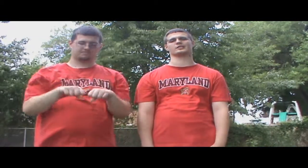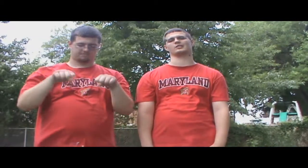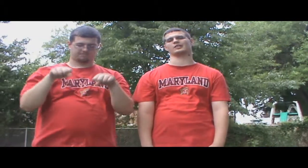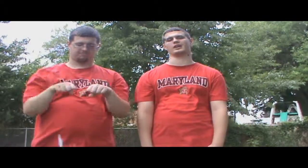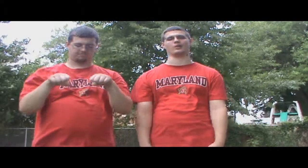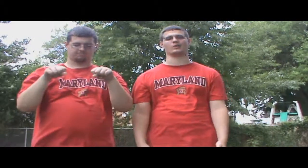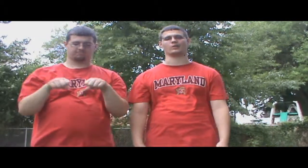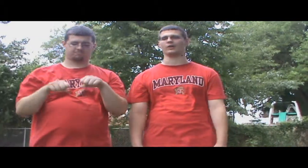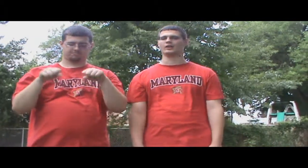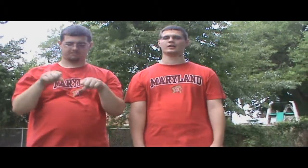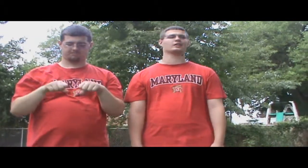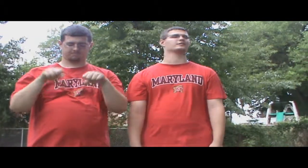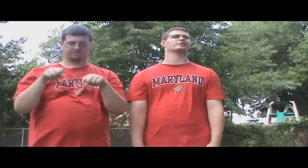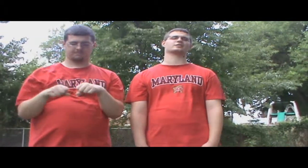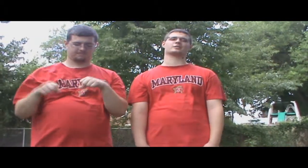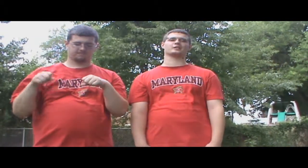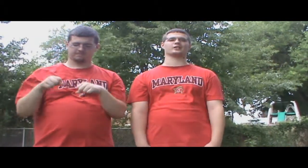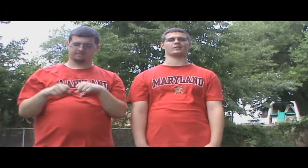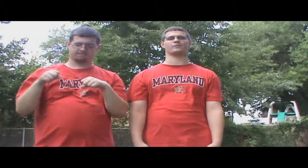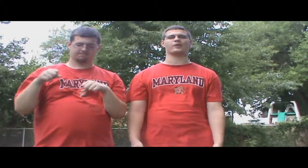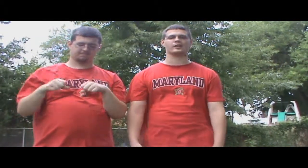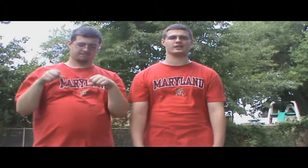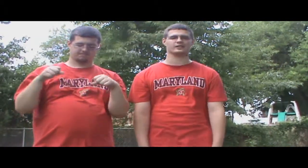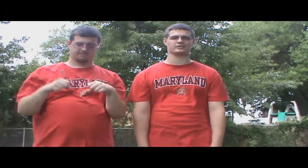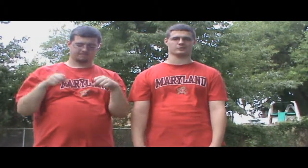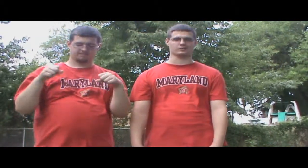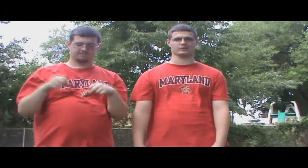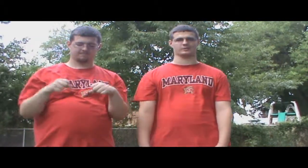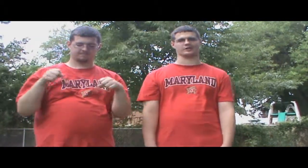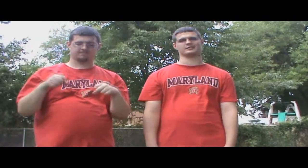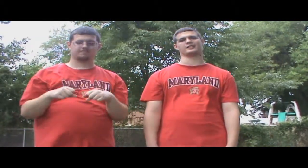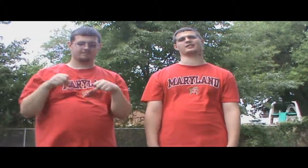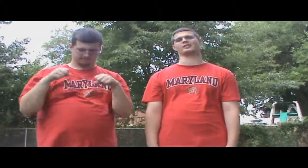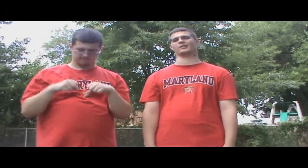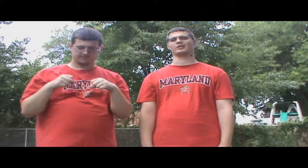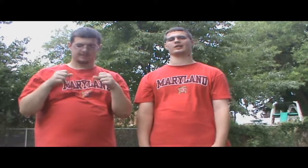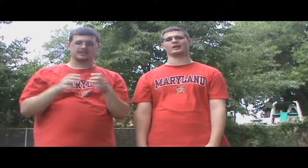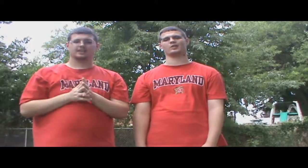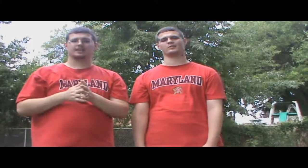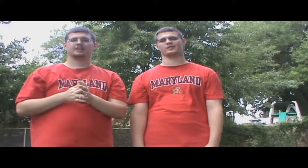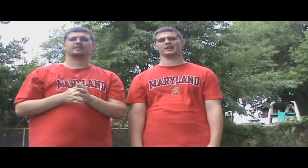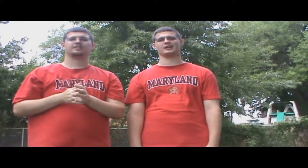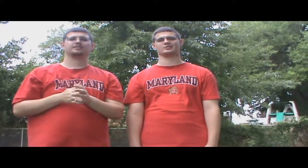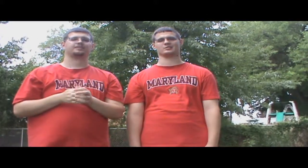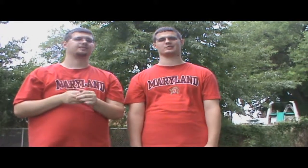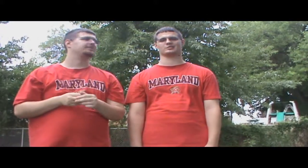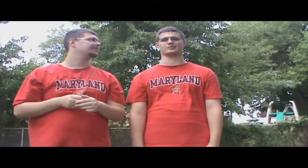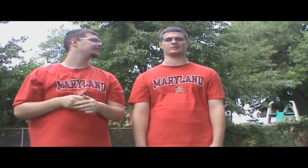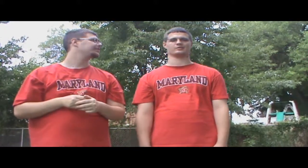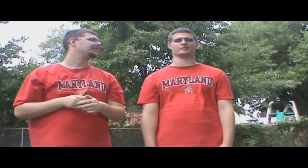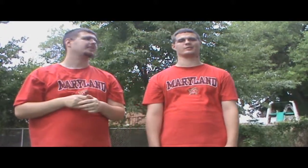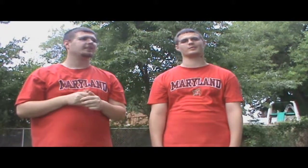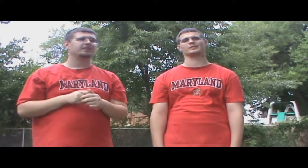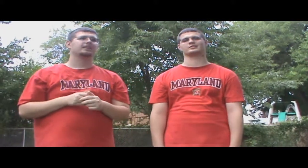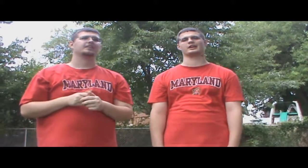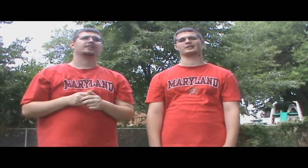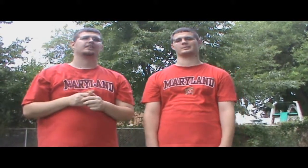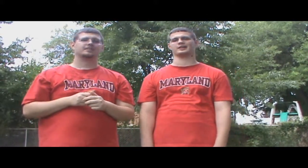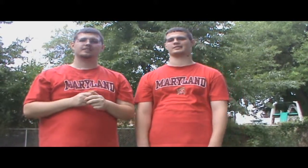sell at all. So, it's just going to be another fucking disappointment by Nintendo. Of, as usual, for these last past